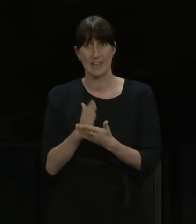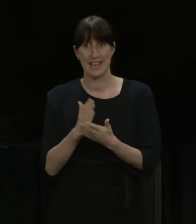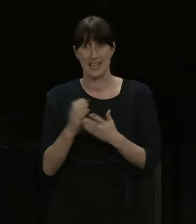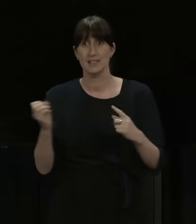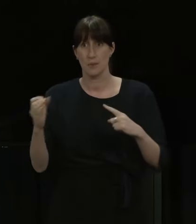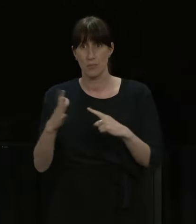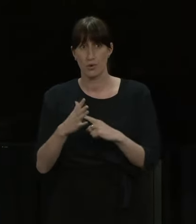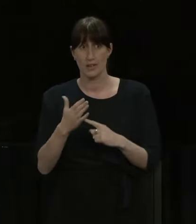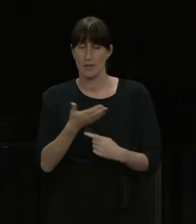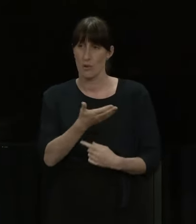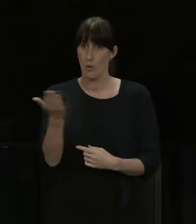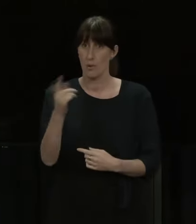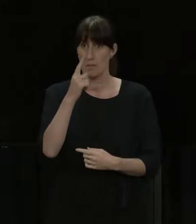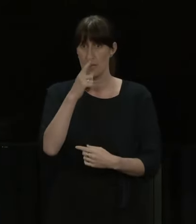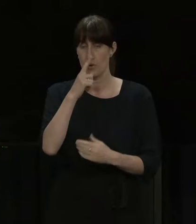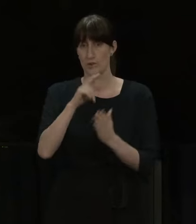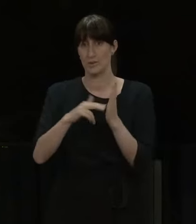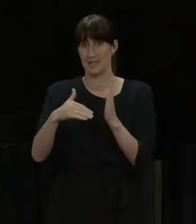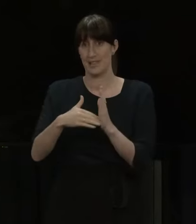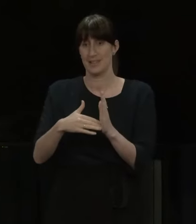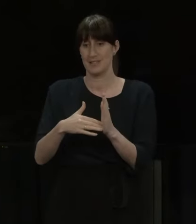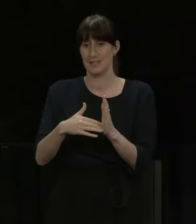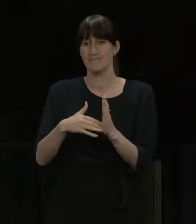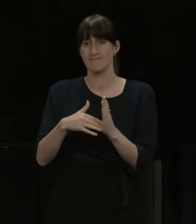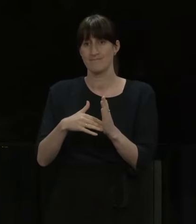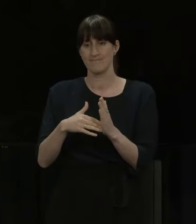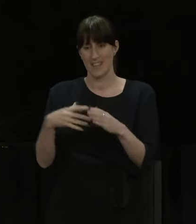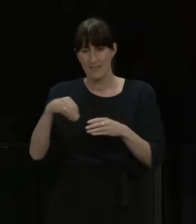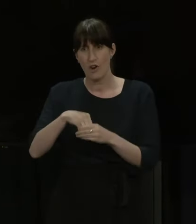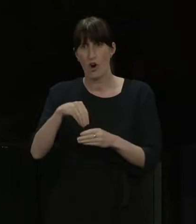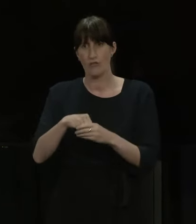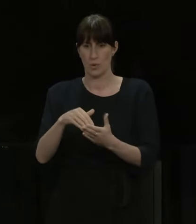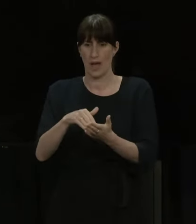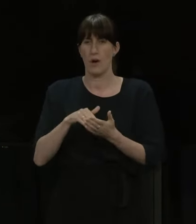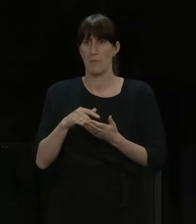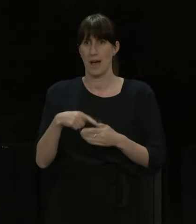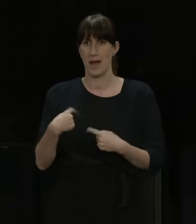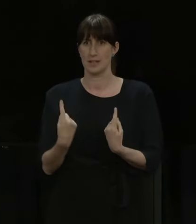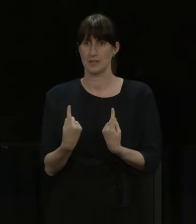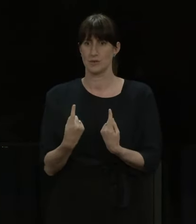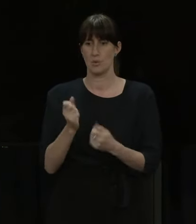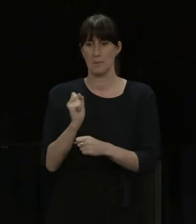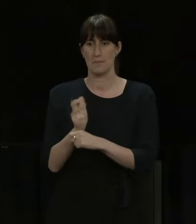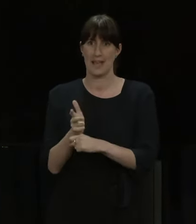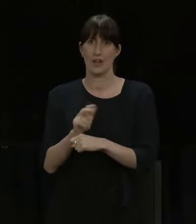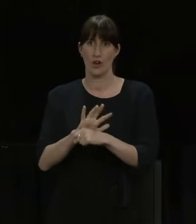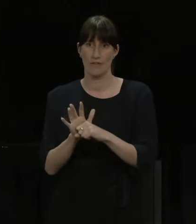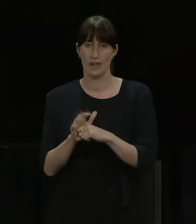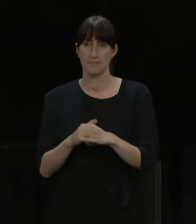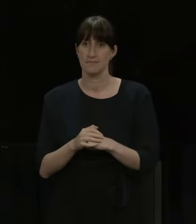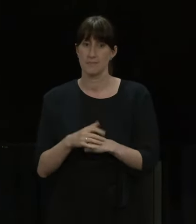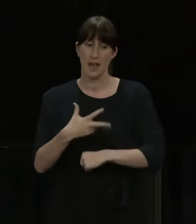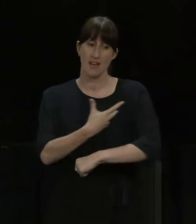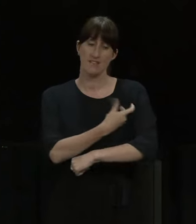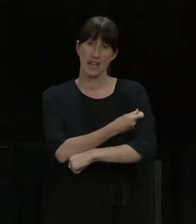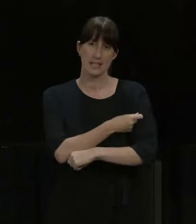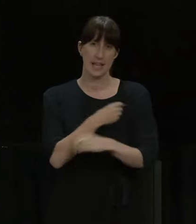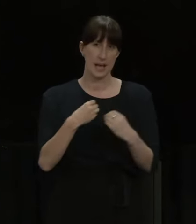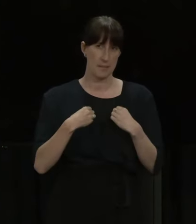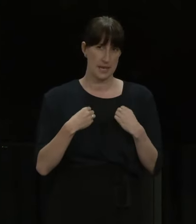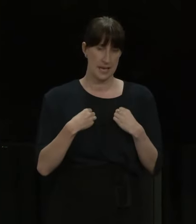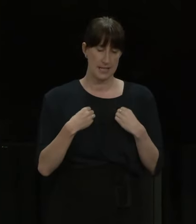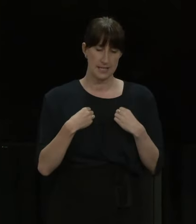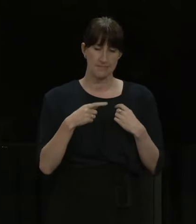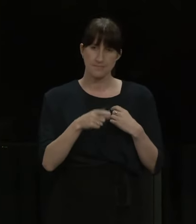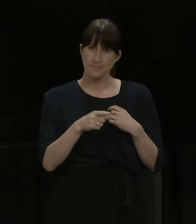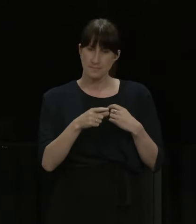country continues to play their part and be vigilant. Vaccine-producing companies have started assessing how effective their vaccines